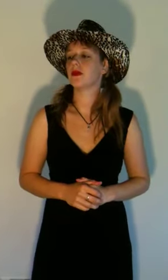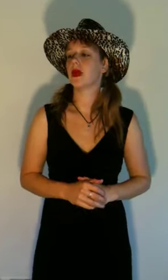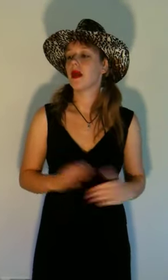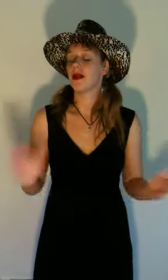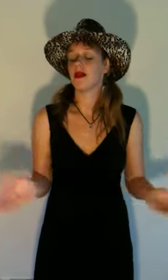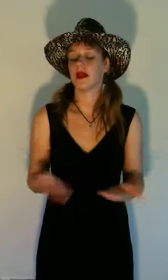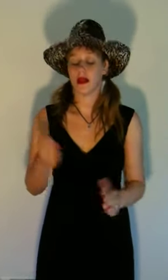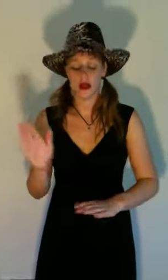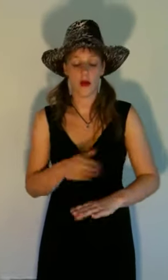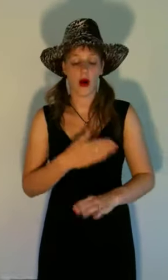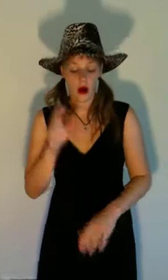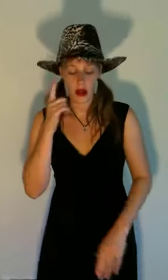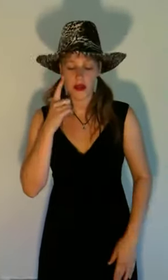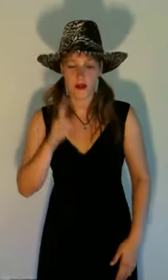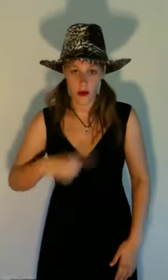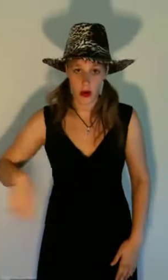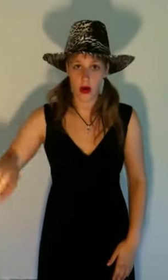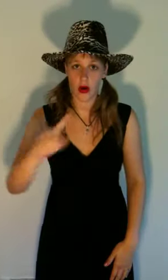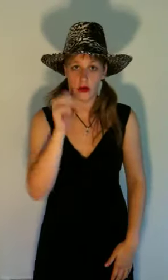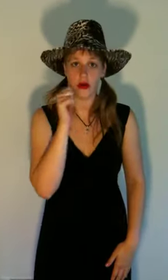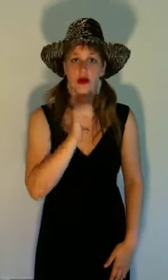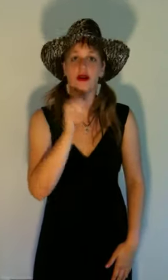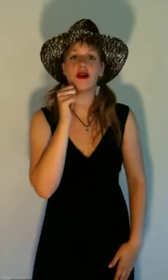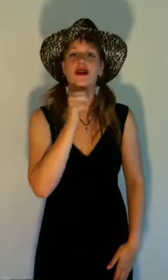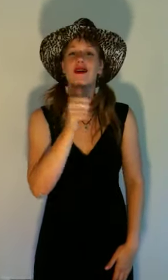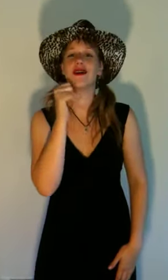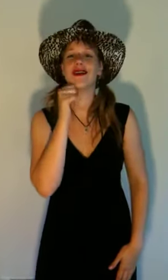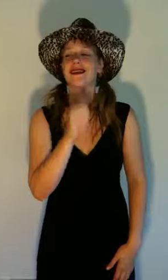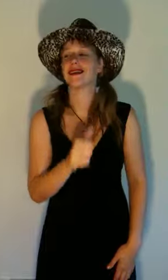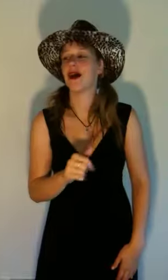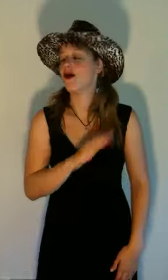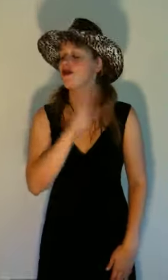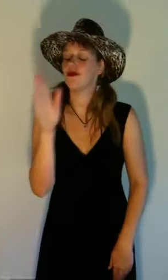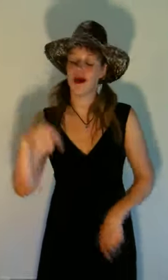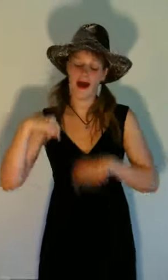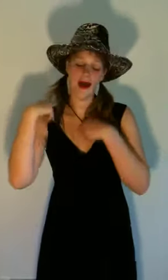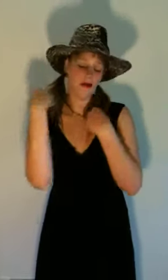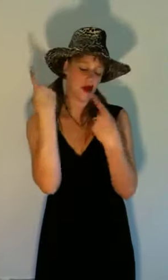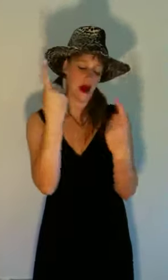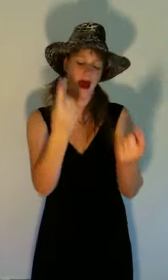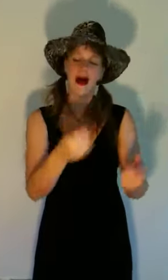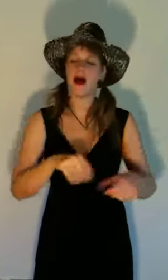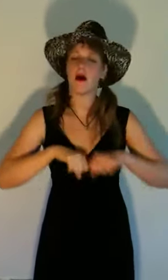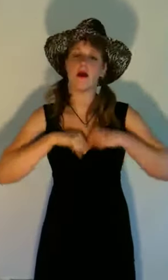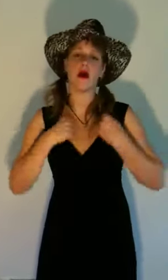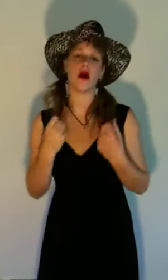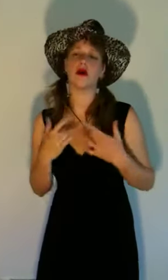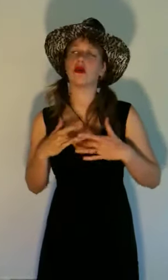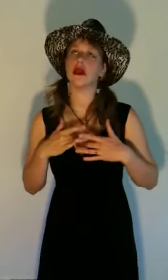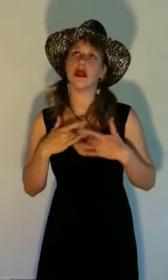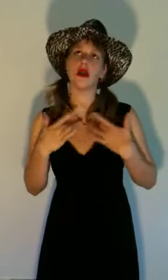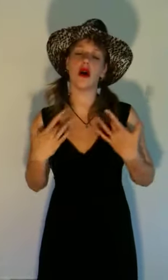This one's for the girls Who've ever had a broken heart